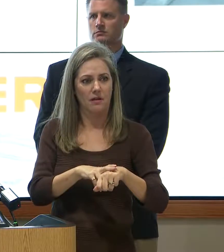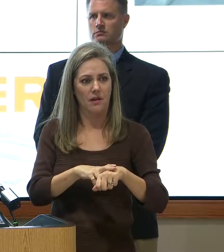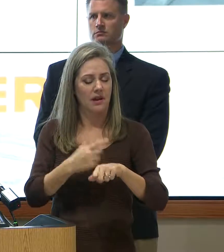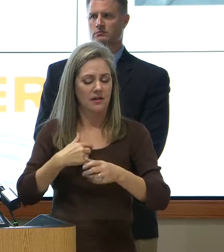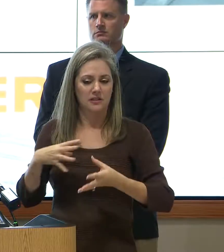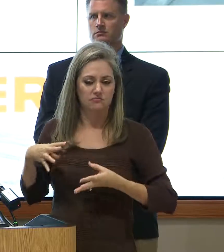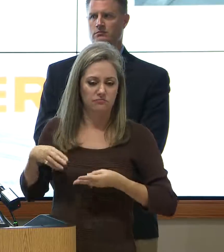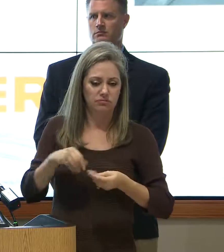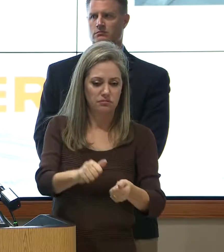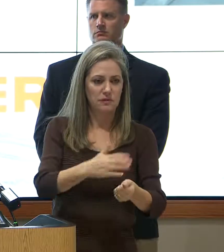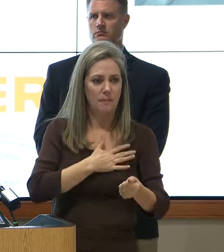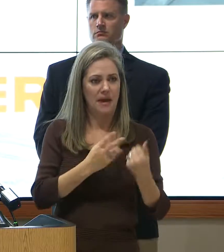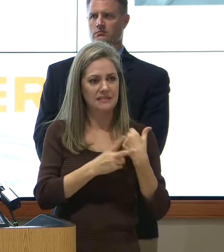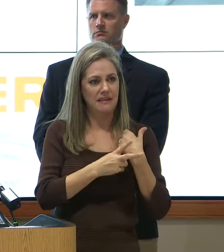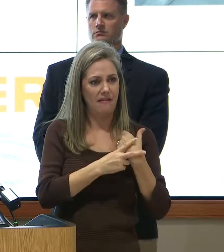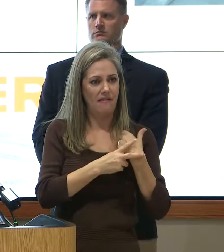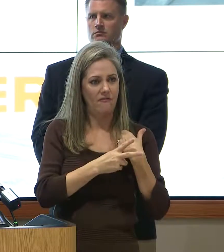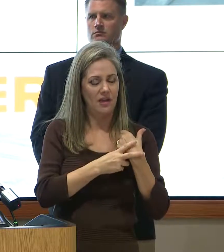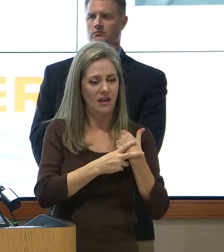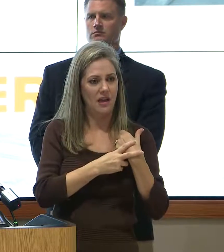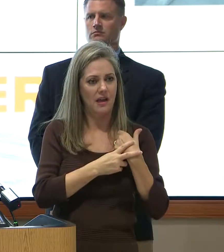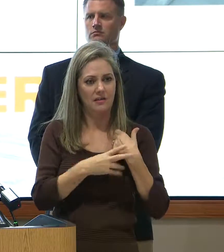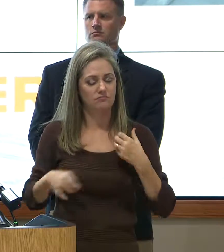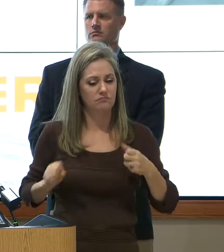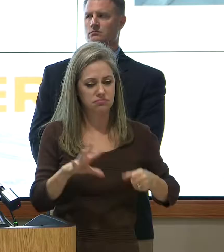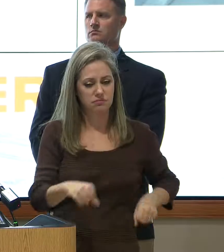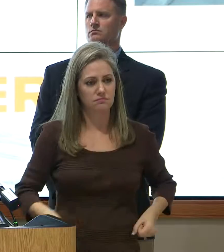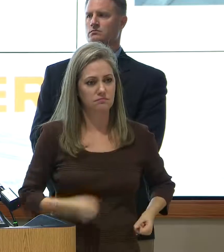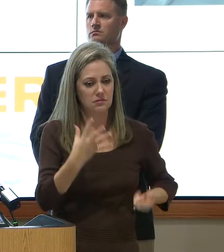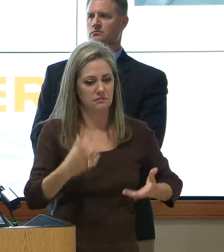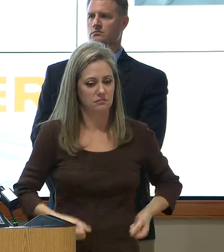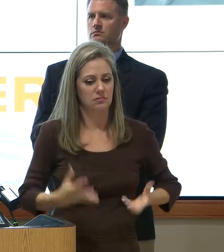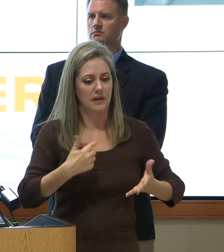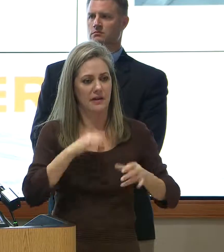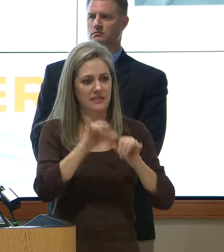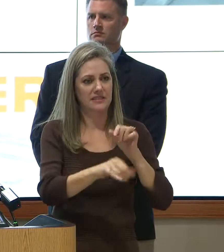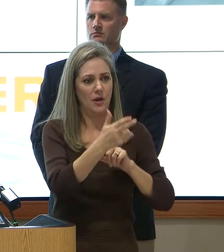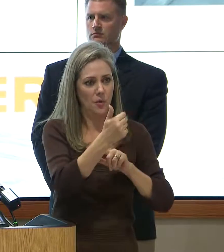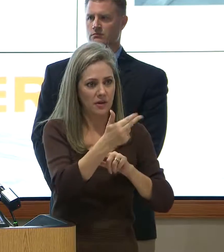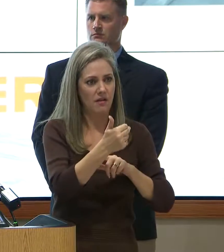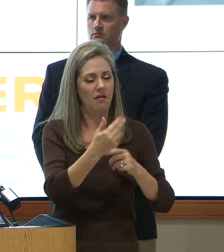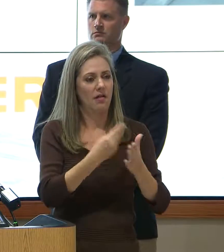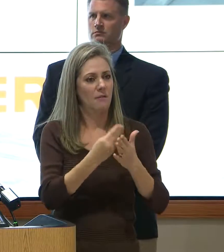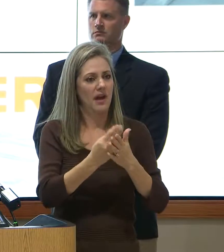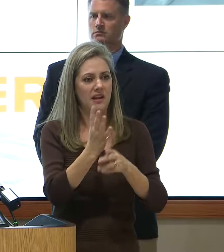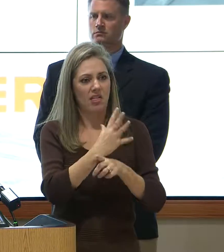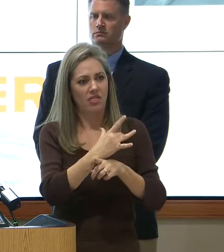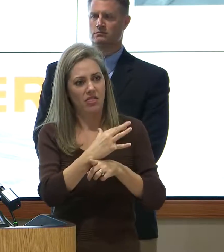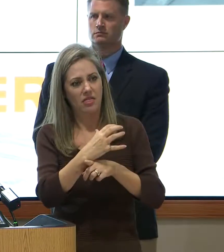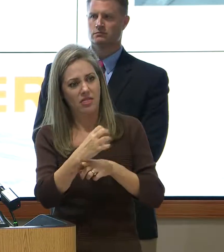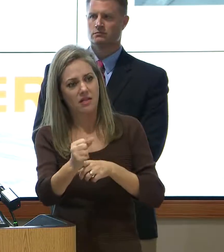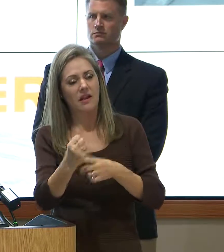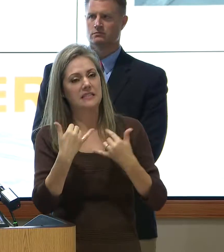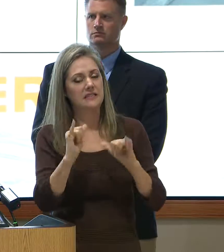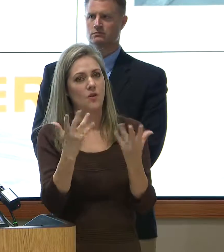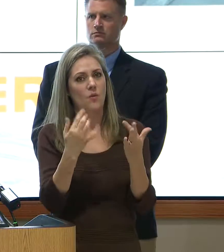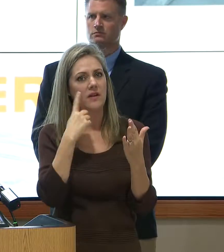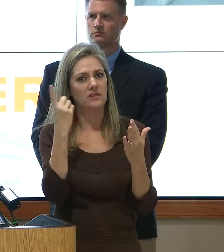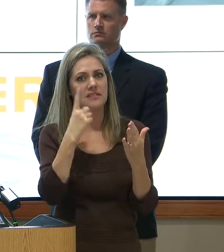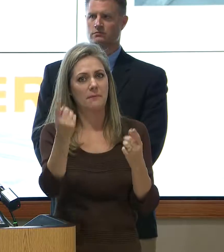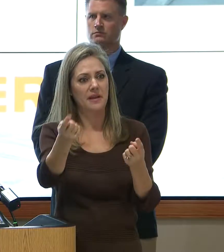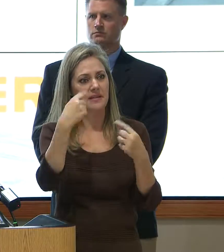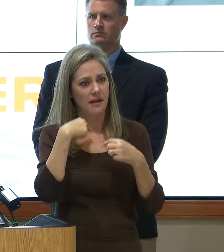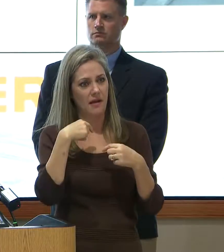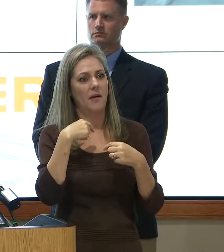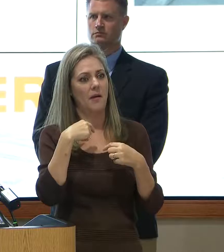savings. I'm blowing through money. I'm having to stay at a hotel. And I'm still waiting on somebody to come into my house